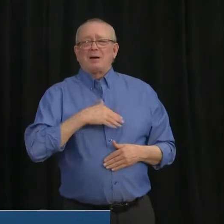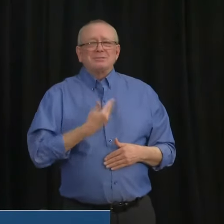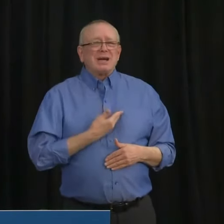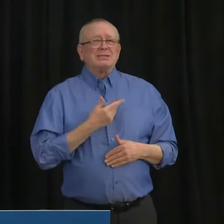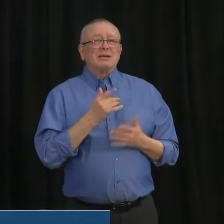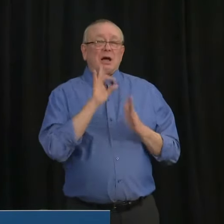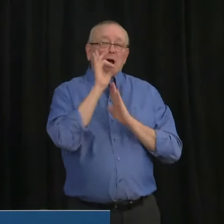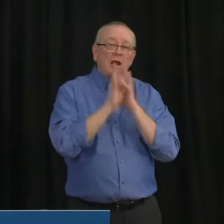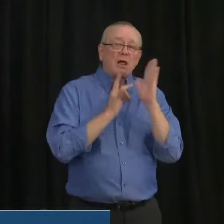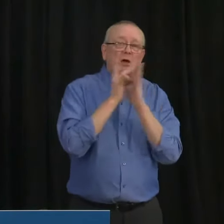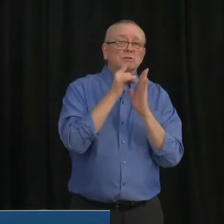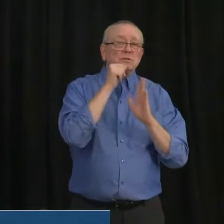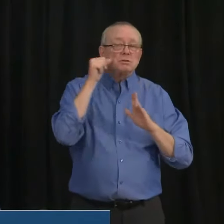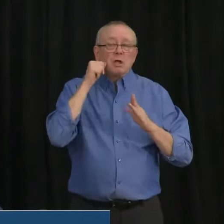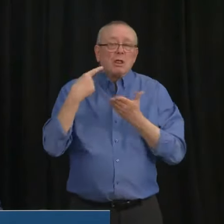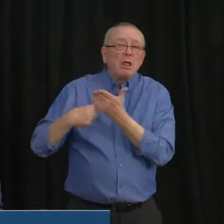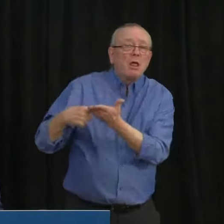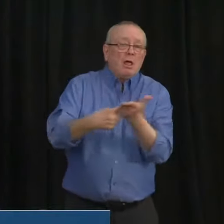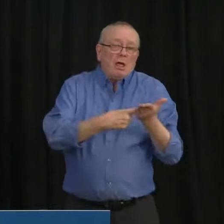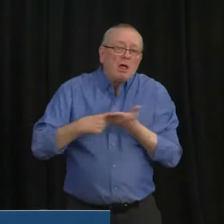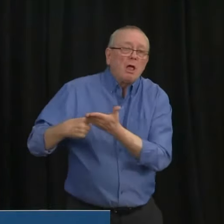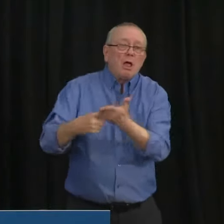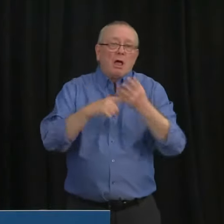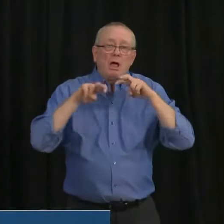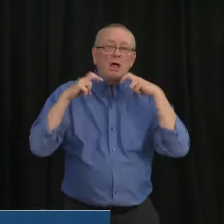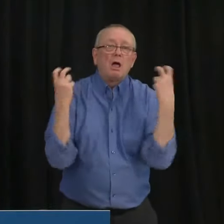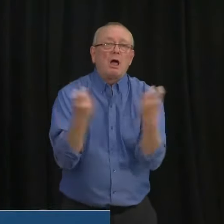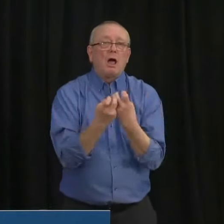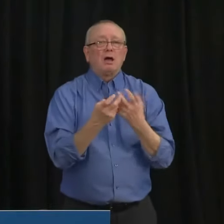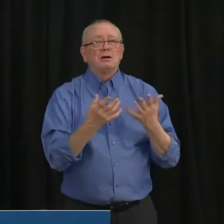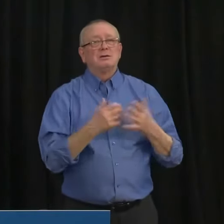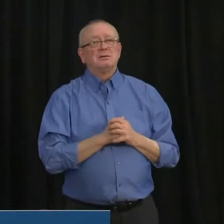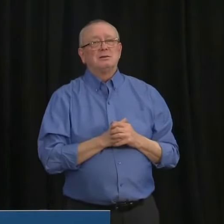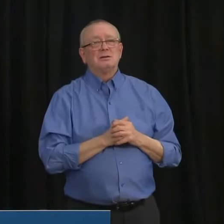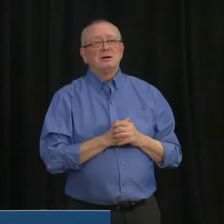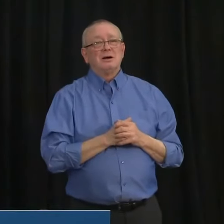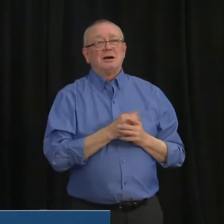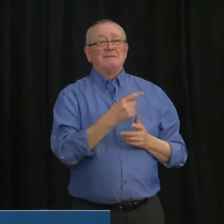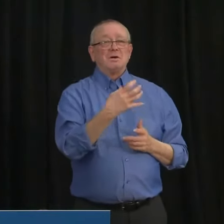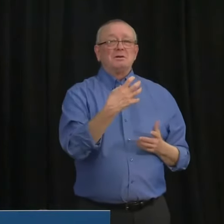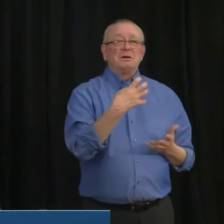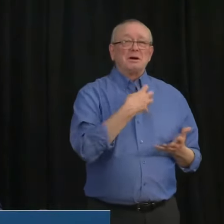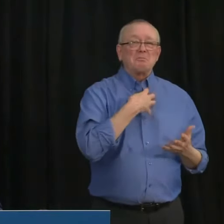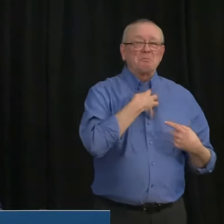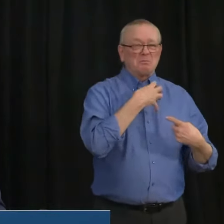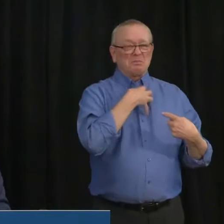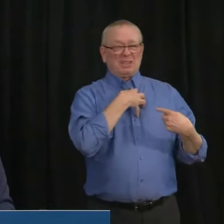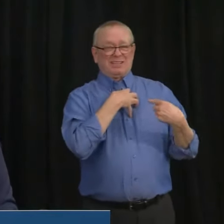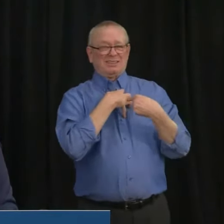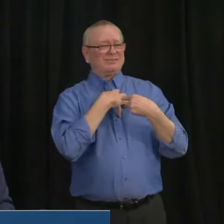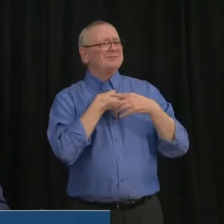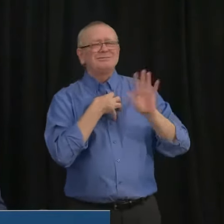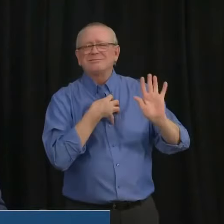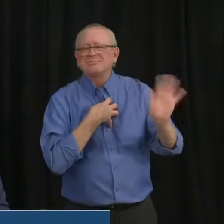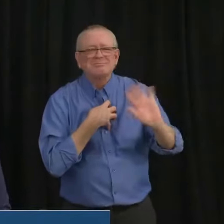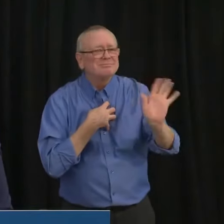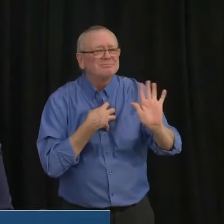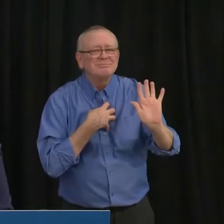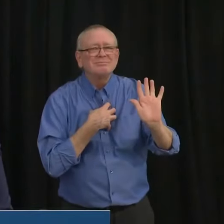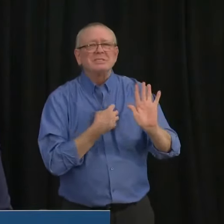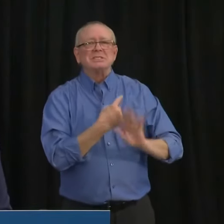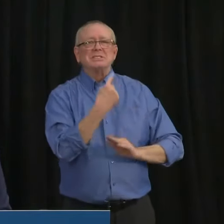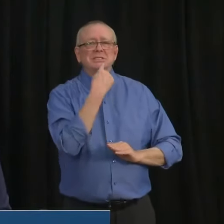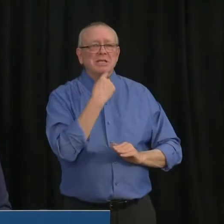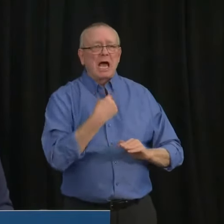yesterday. But I say to those who are upset, it's not good enough to complain. You tell us, how are we going